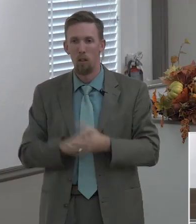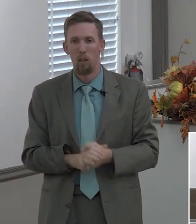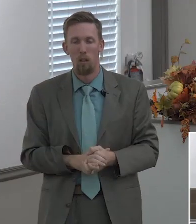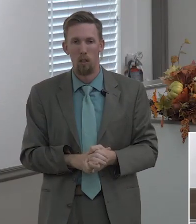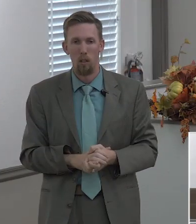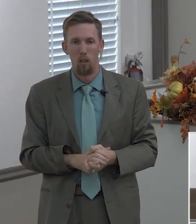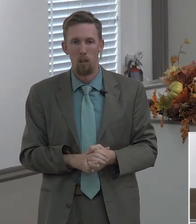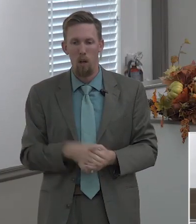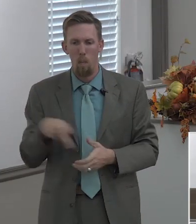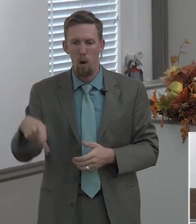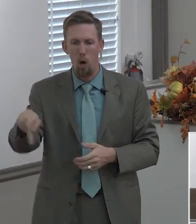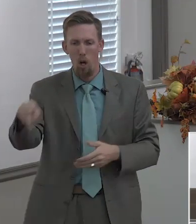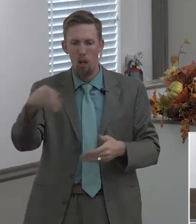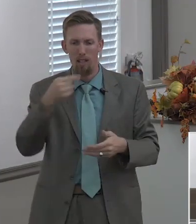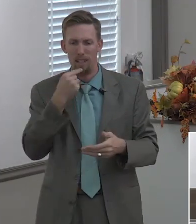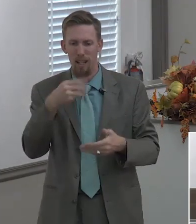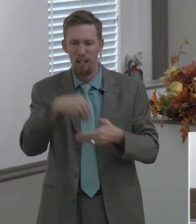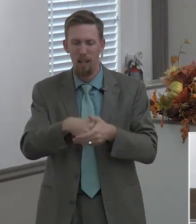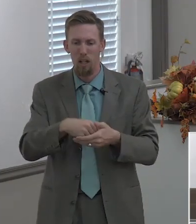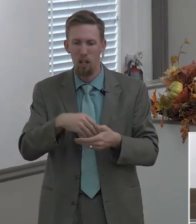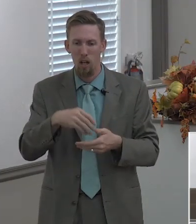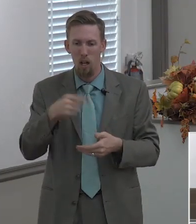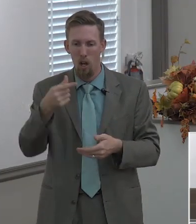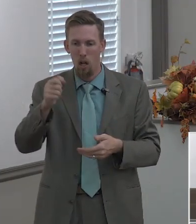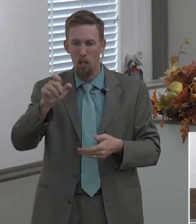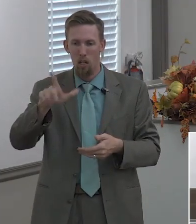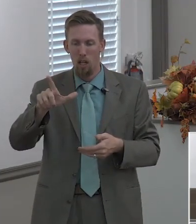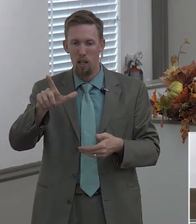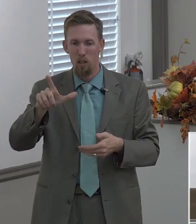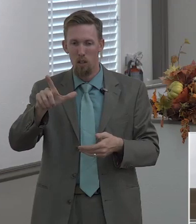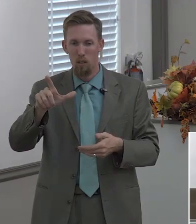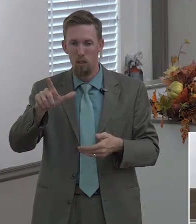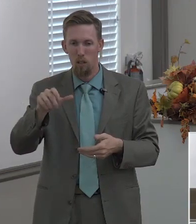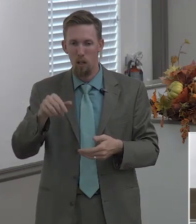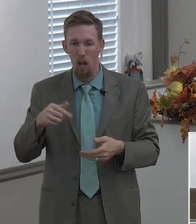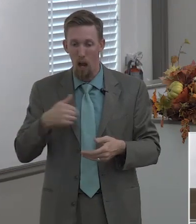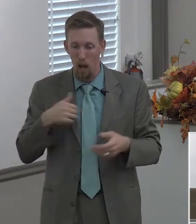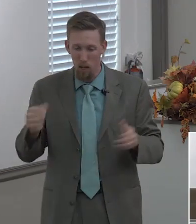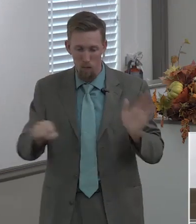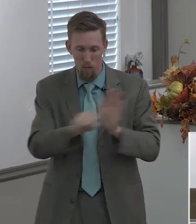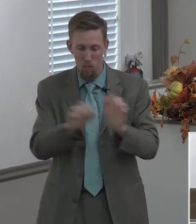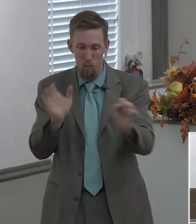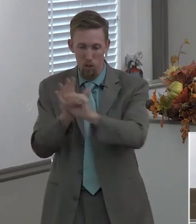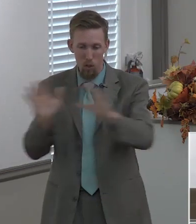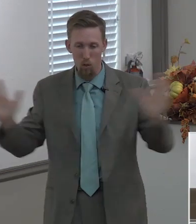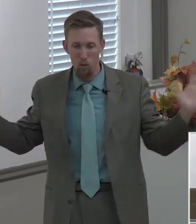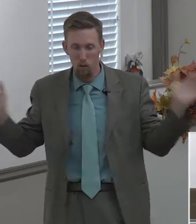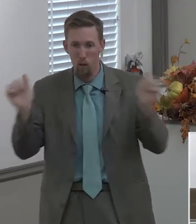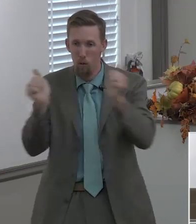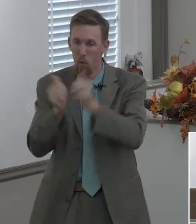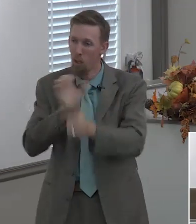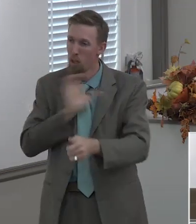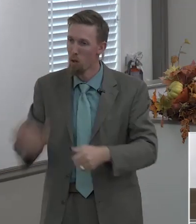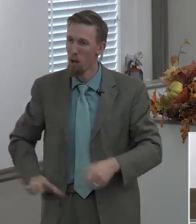paul said in galatians 2 20 i am crucified with christ nevertheless i live